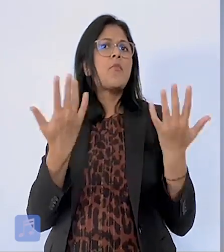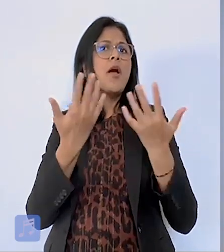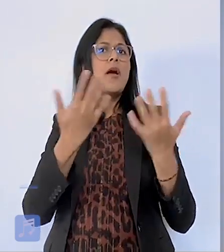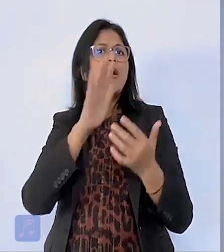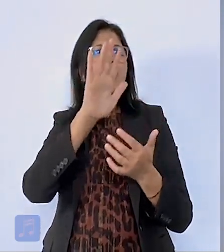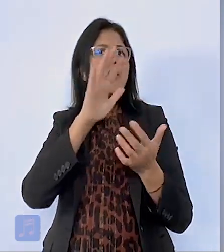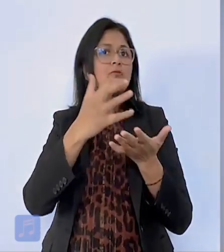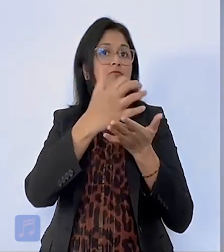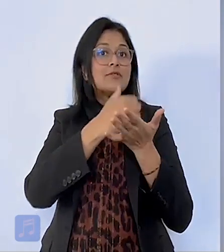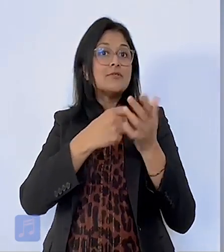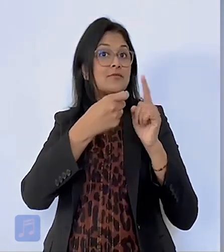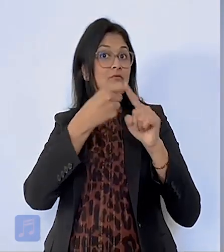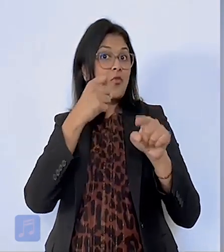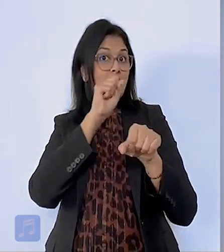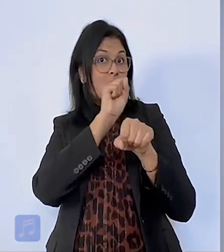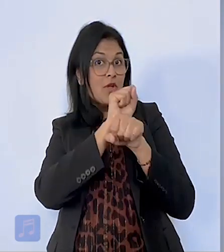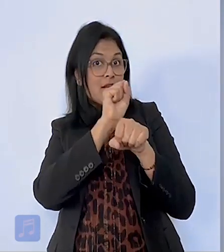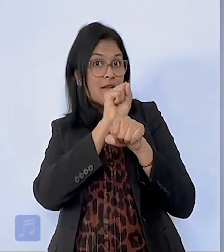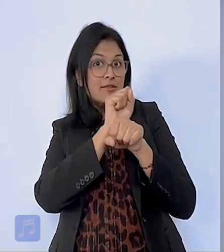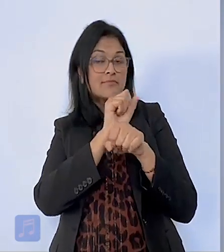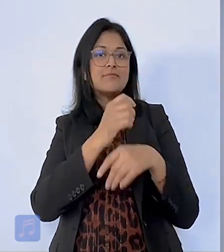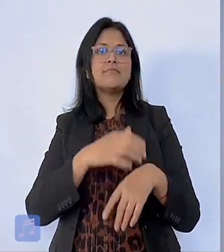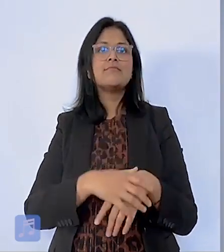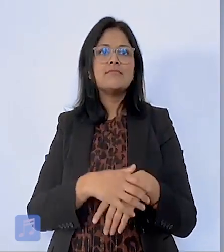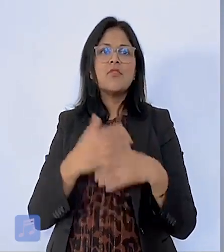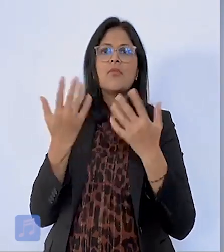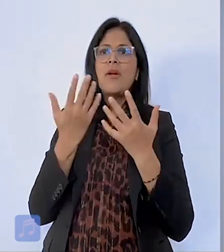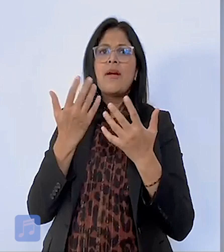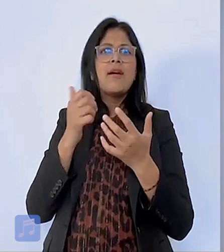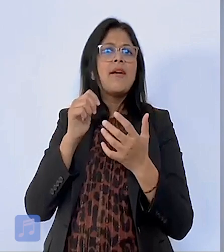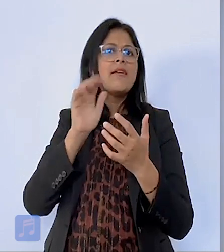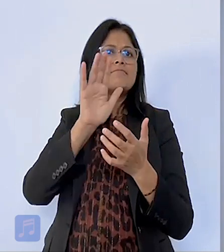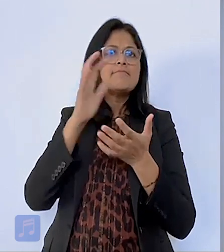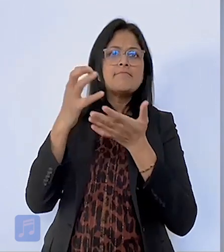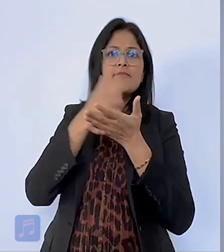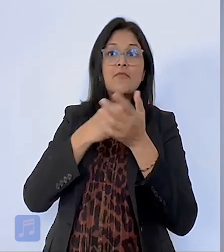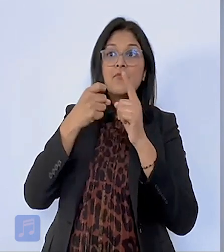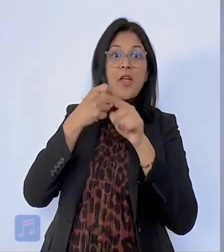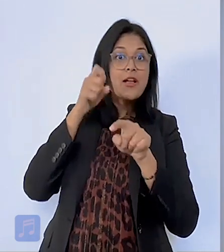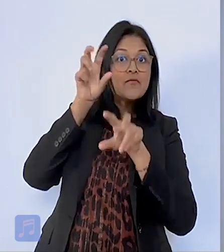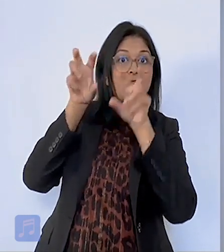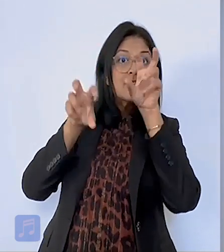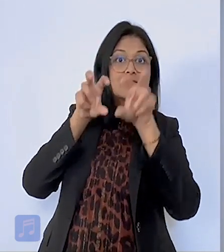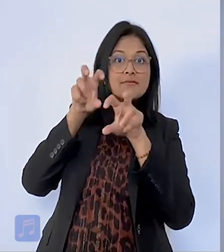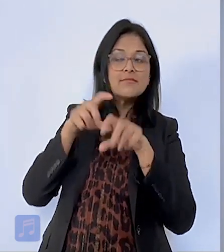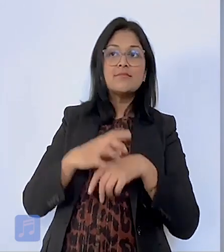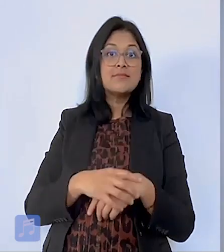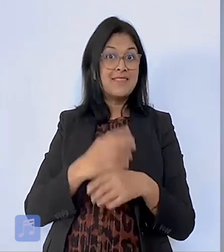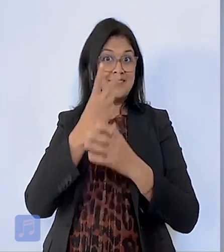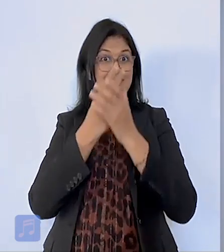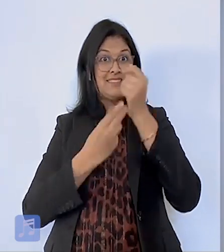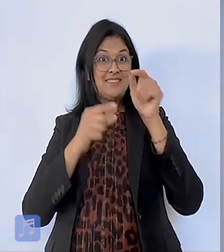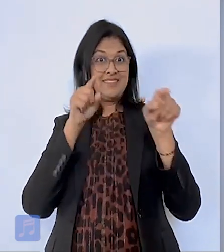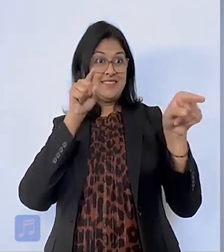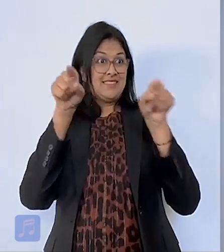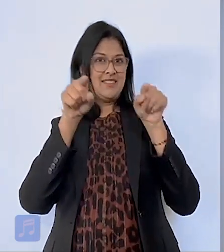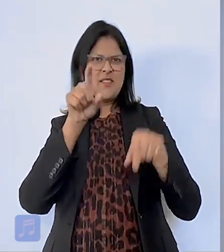For example, your income from working and your investment income must be below specific limits.